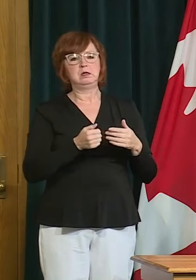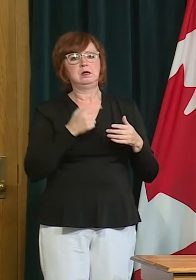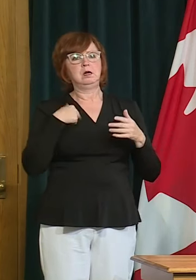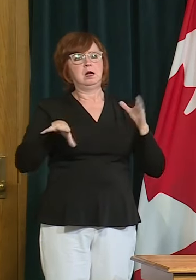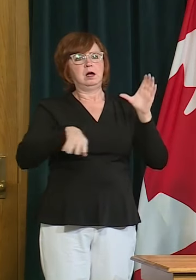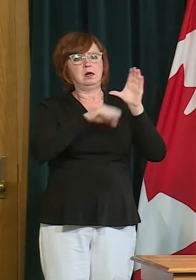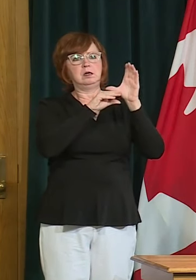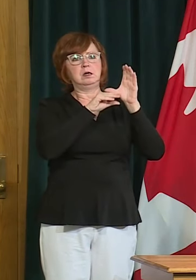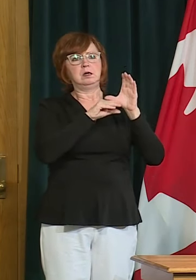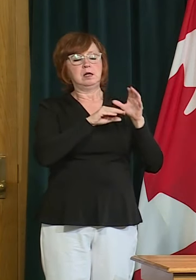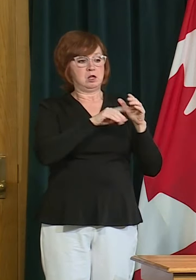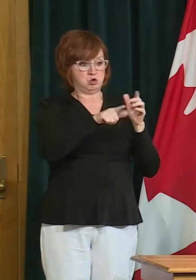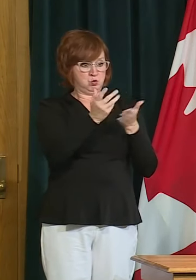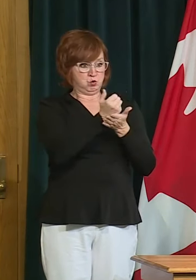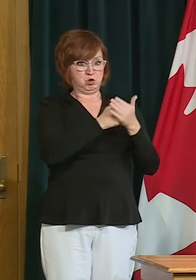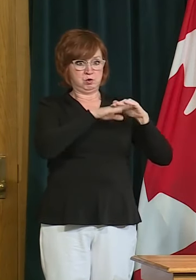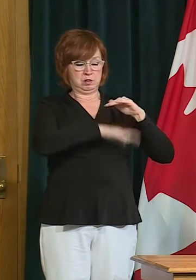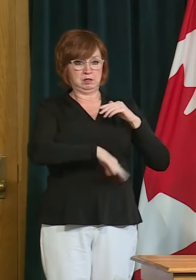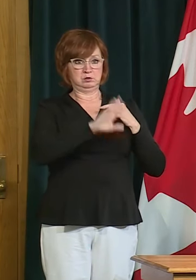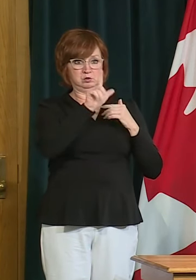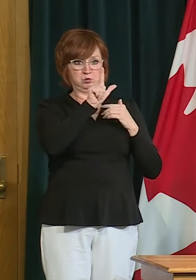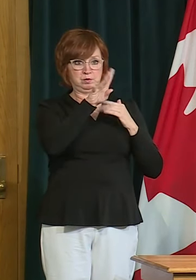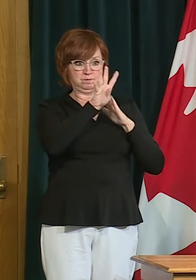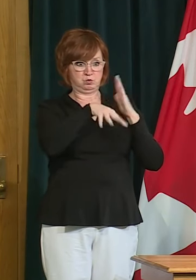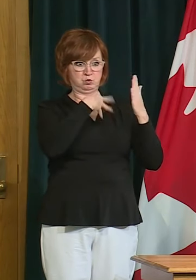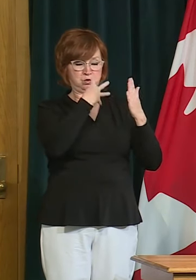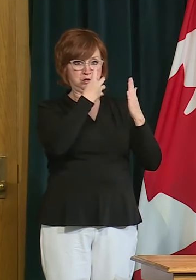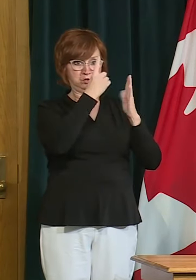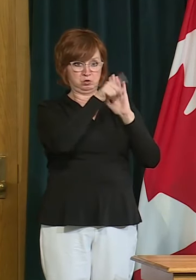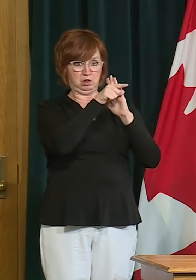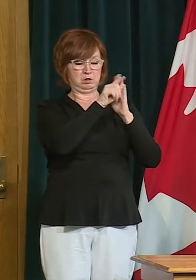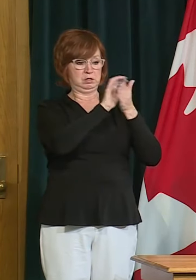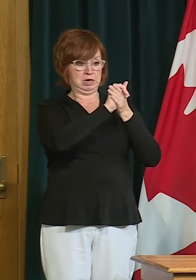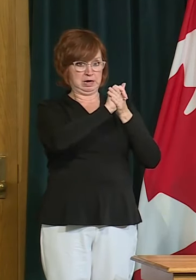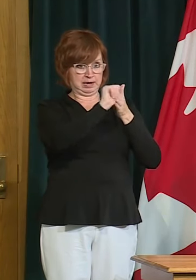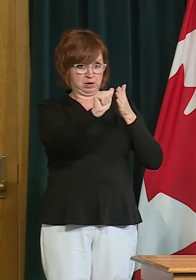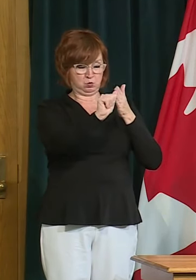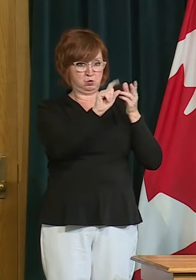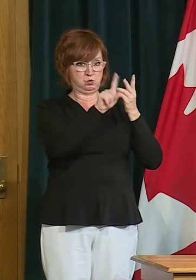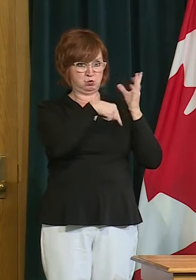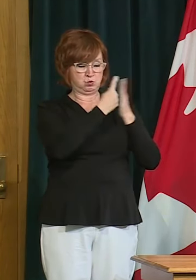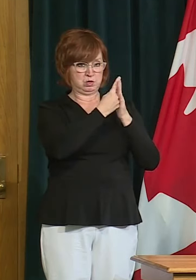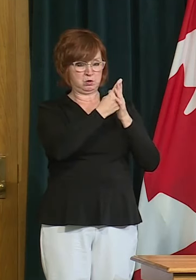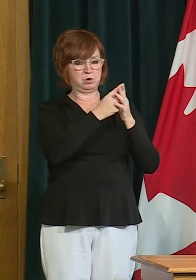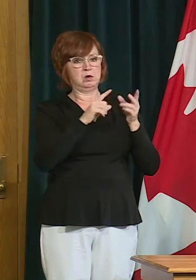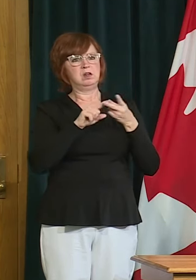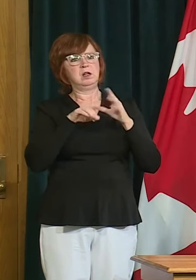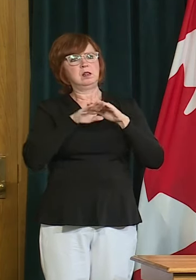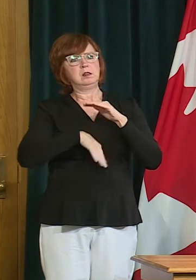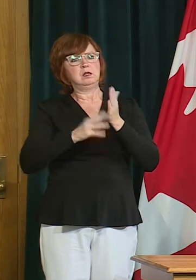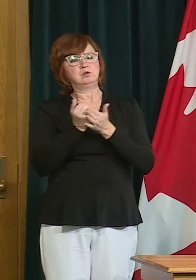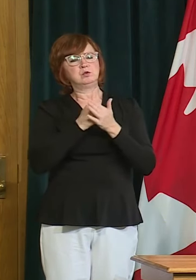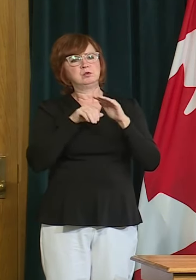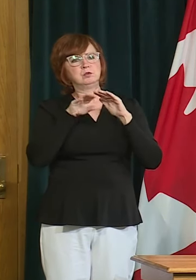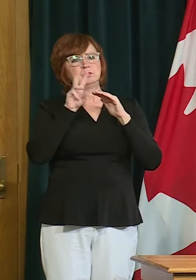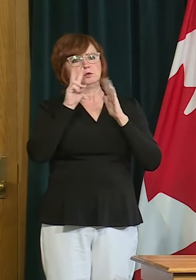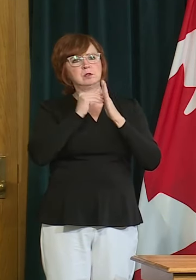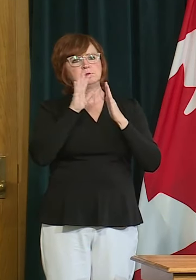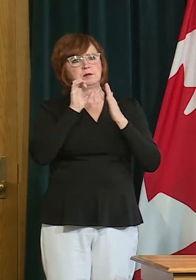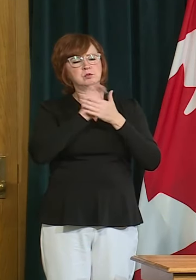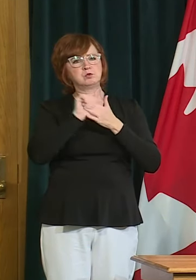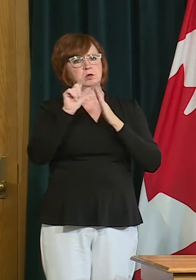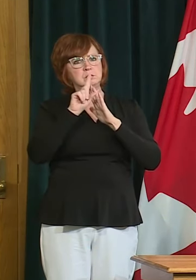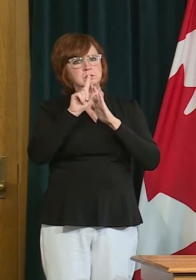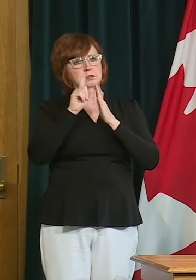and less than $2,500 per month. Workers at private daycares and approved private service homes